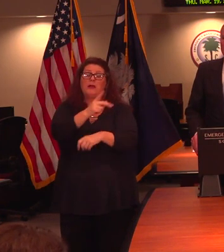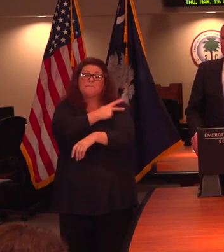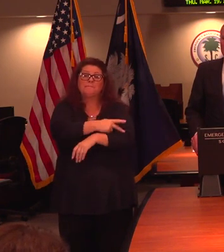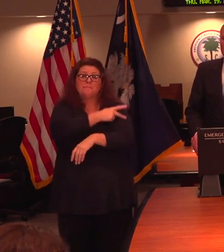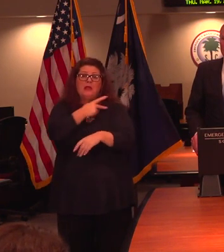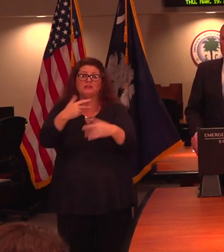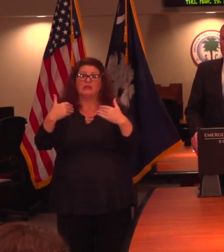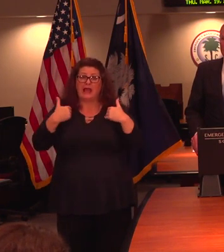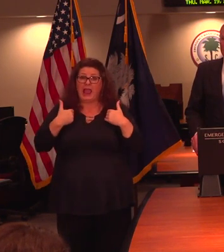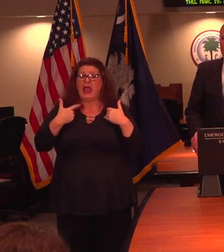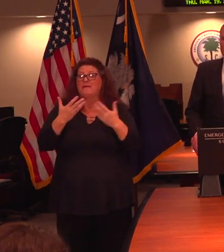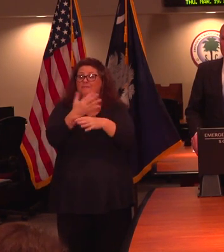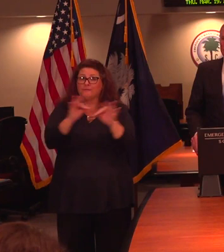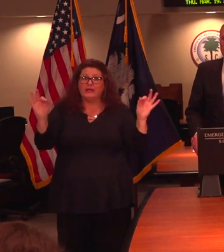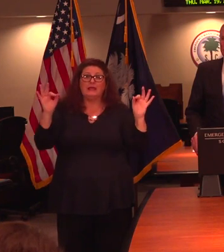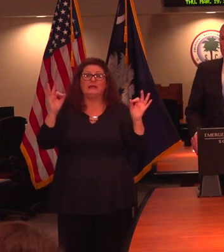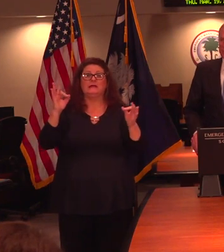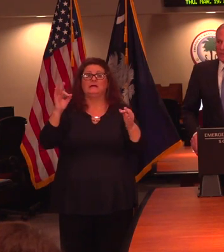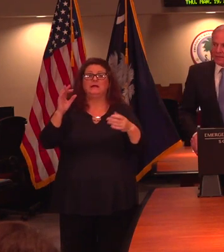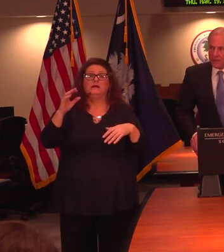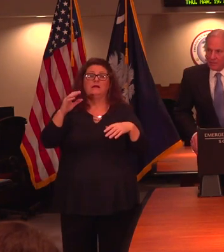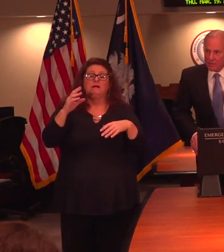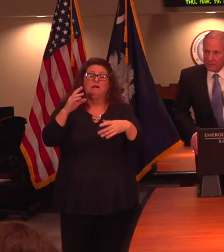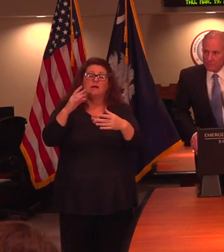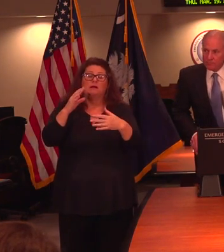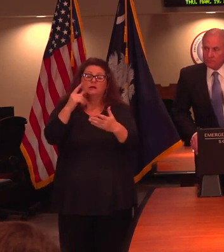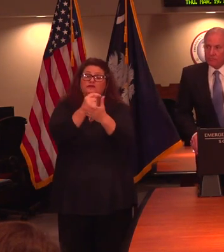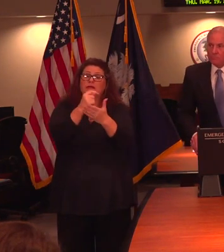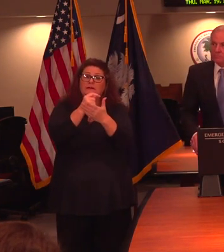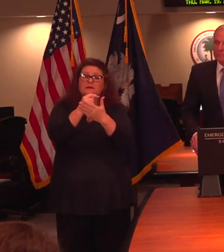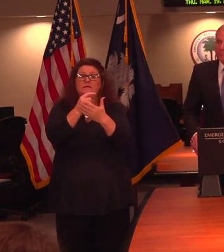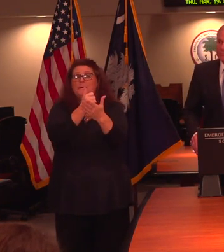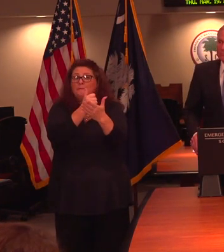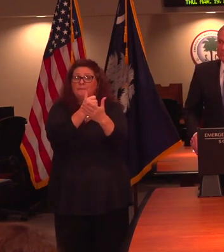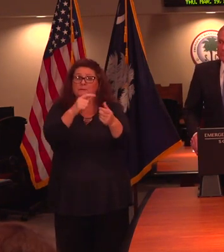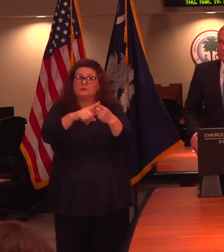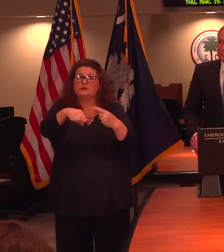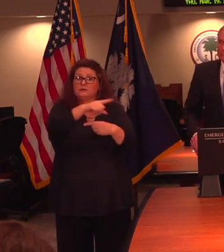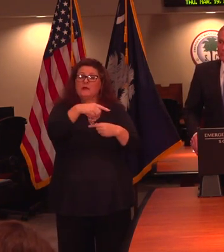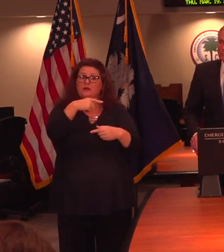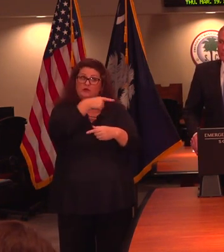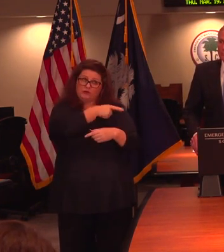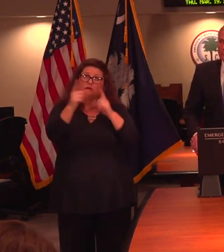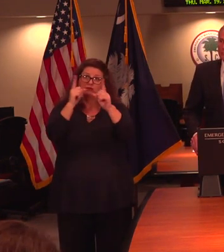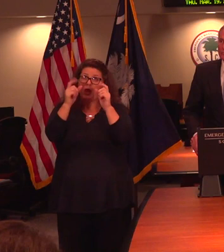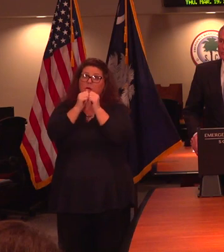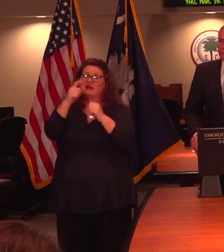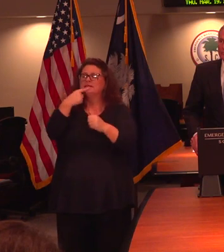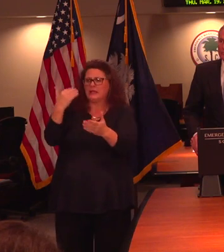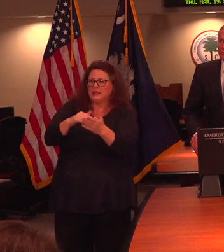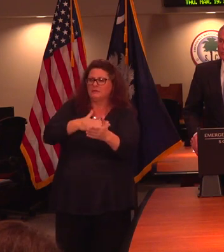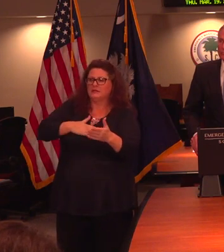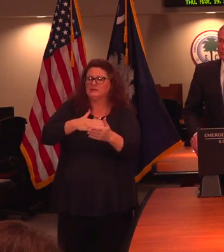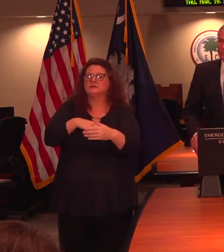low-cost or free treatments? Say that again, please. Are there current talks to ensure that the patients receive